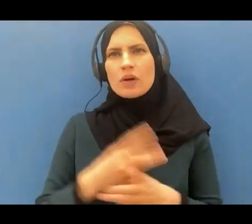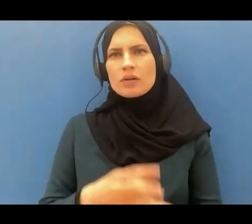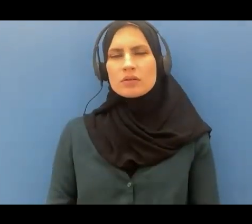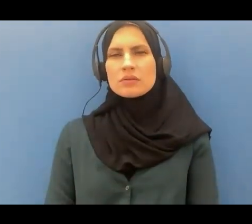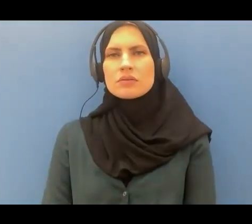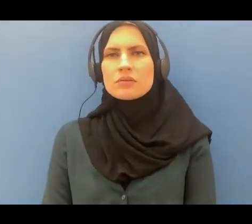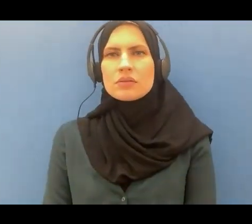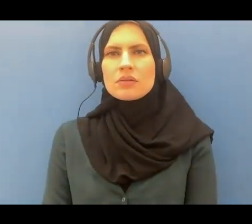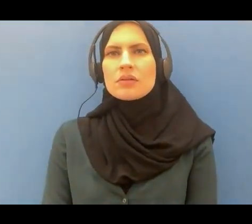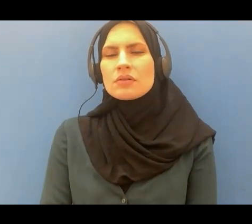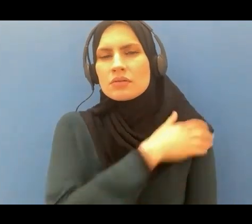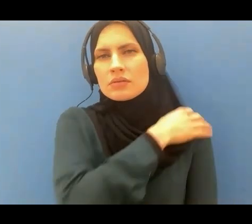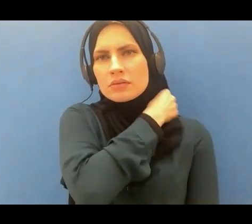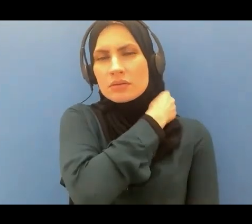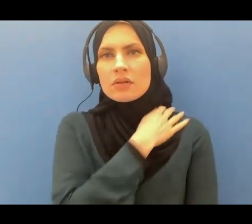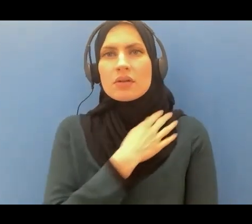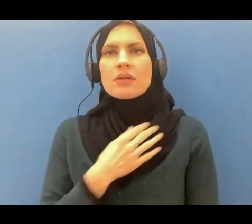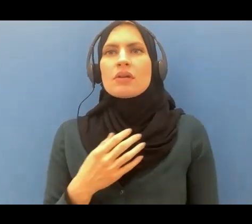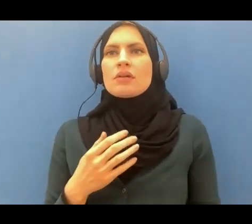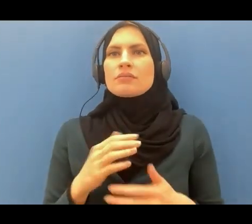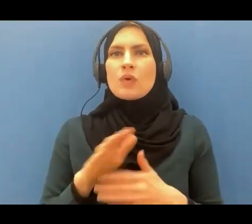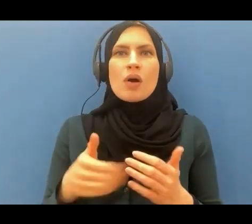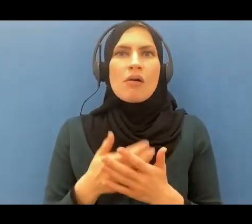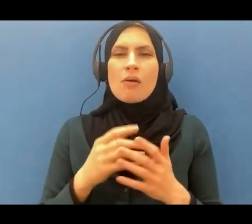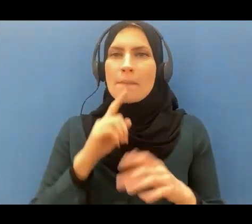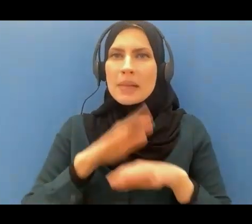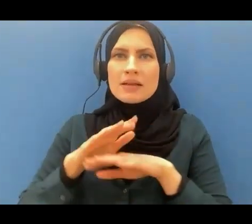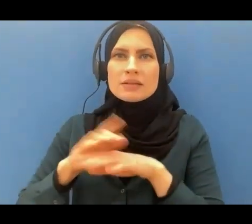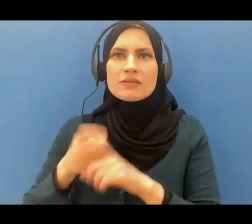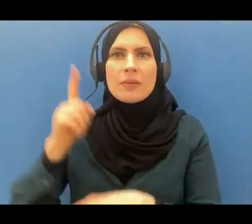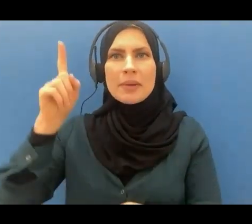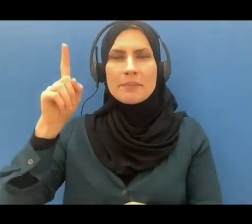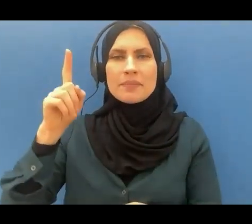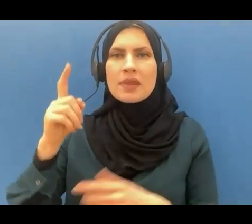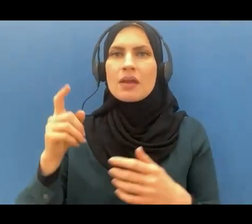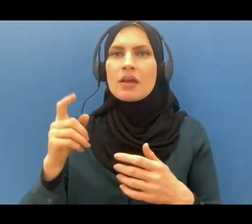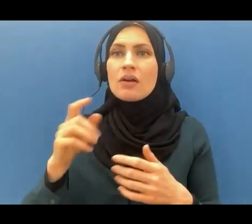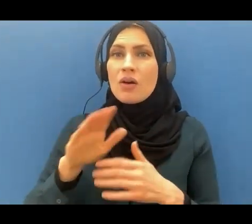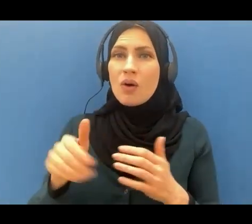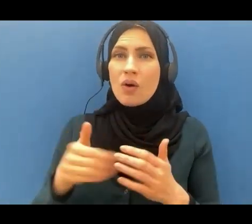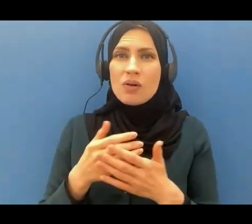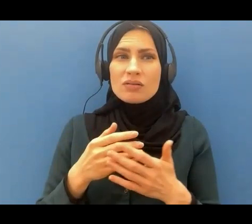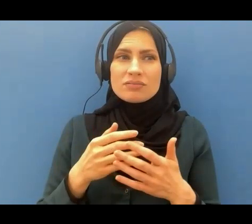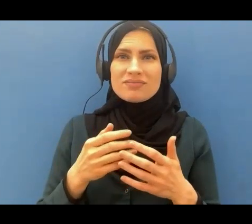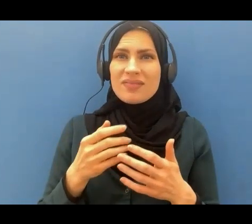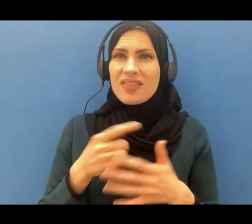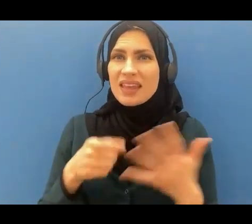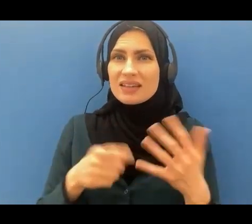all bounties are his all creations are his so he